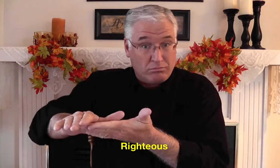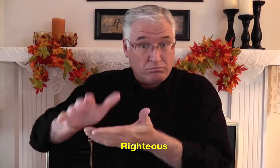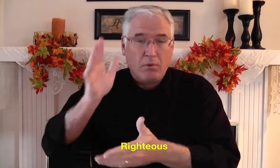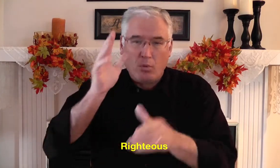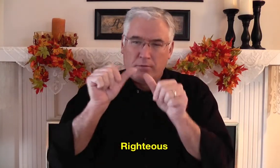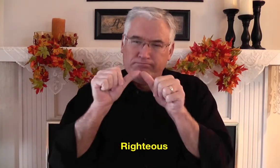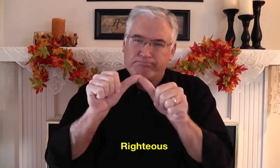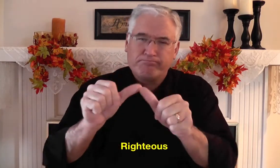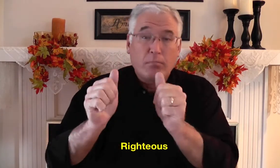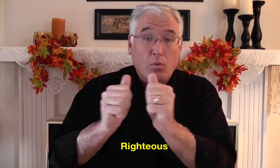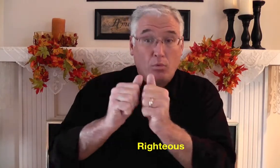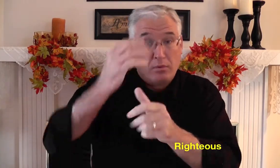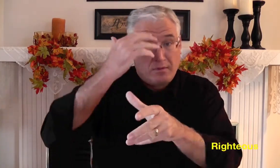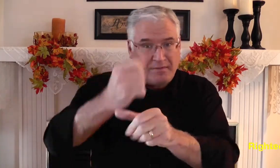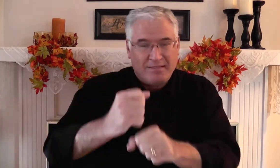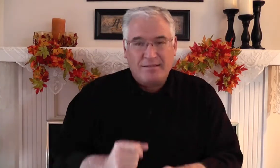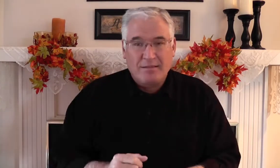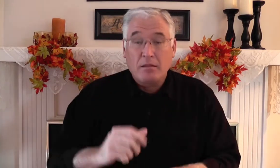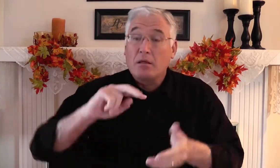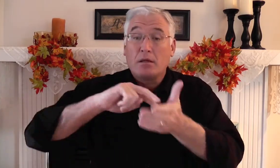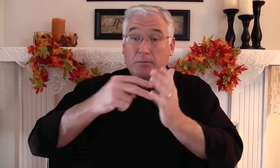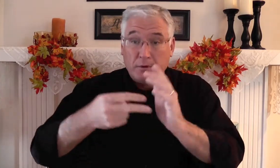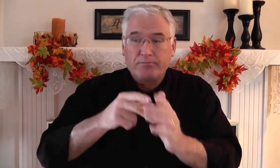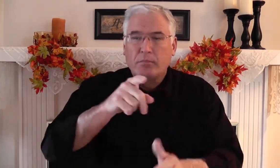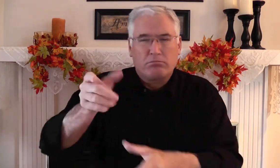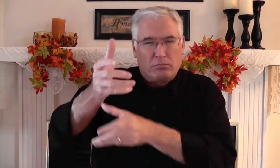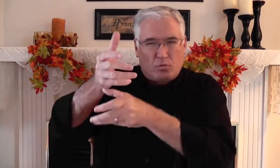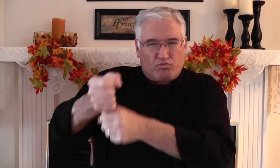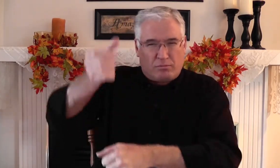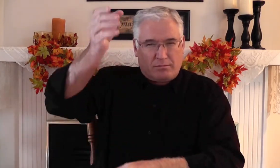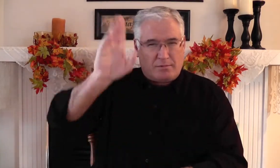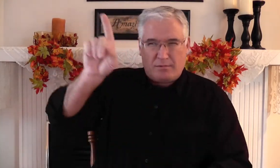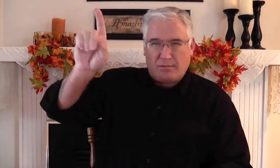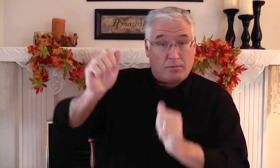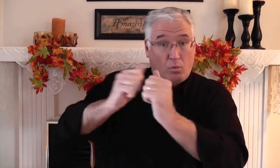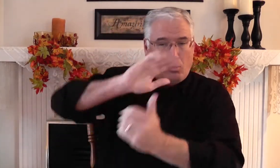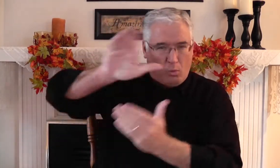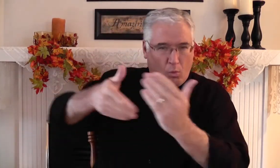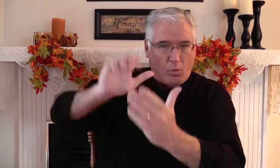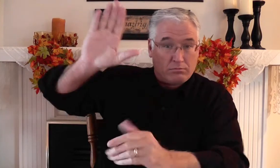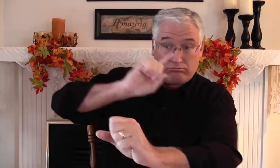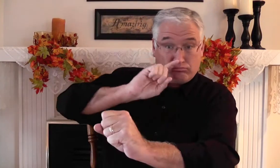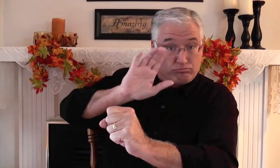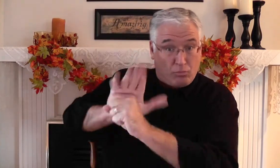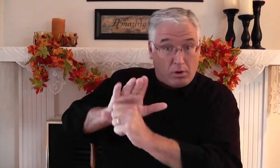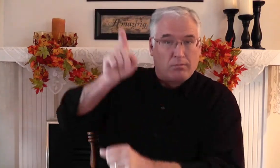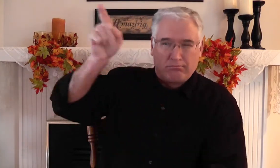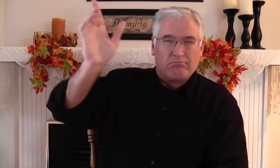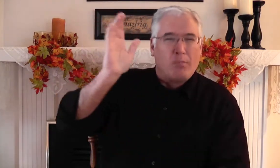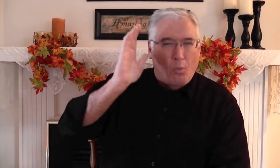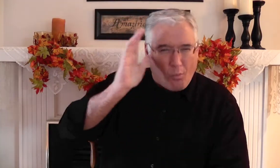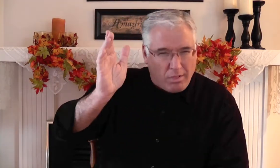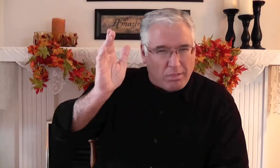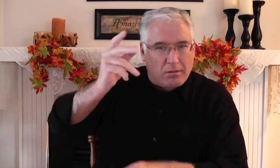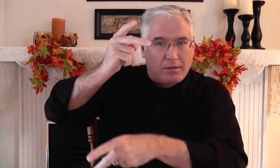group who are righteous, they will persevere in faith, meaning they will trust in the Lord and all of his